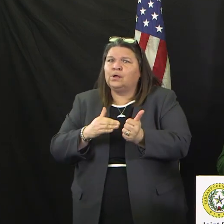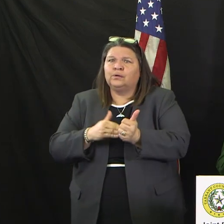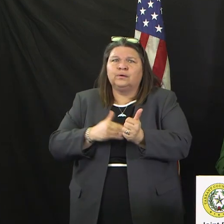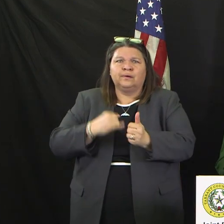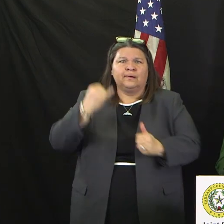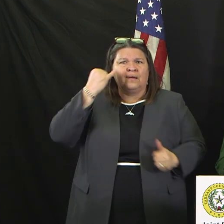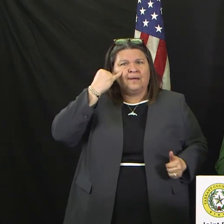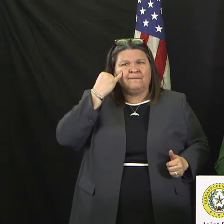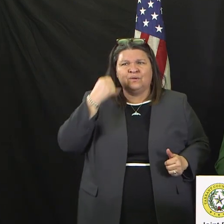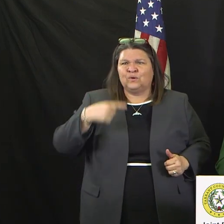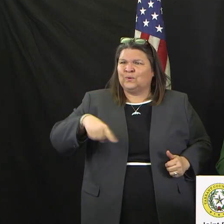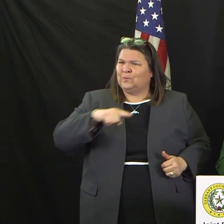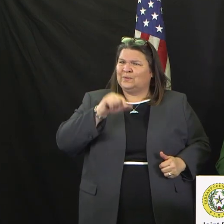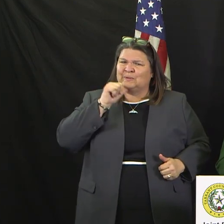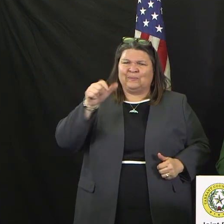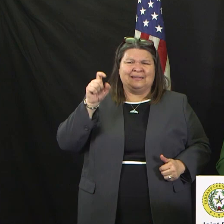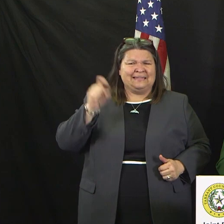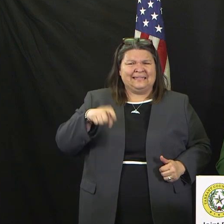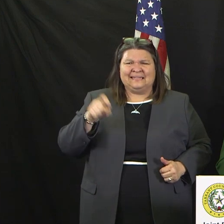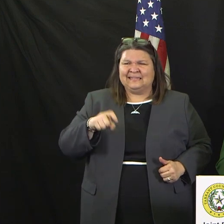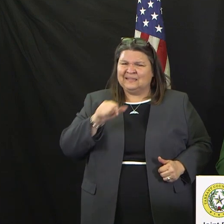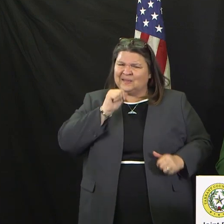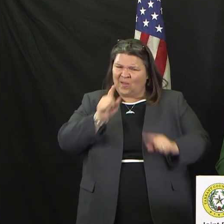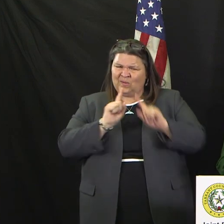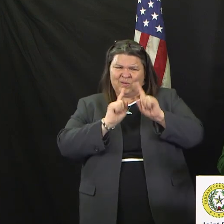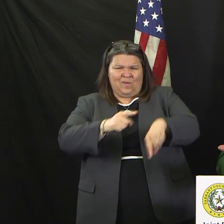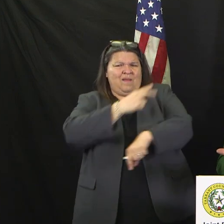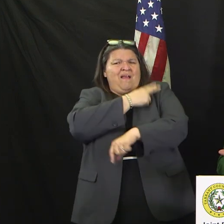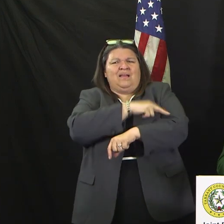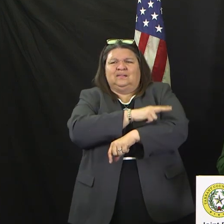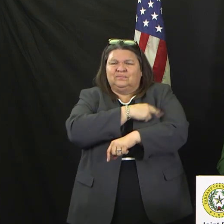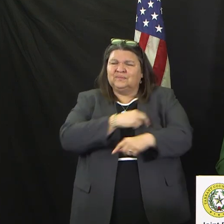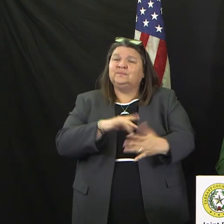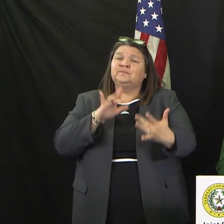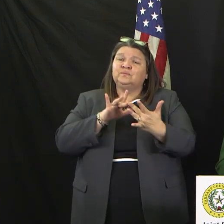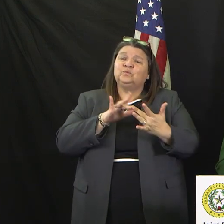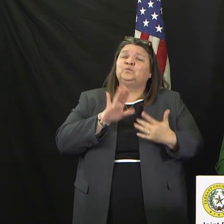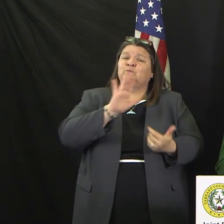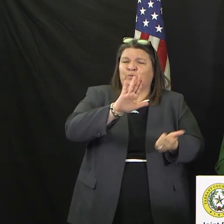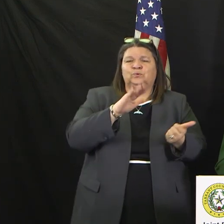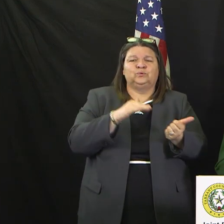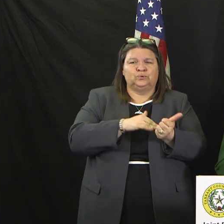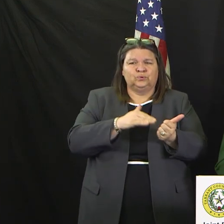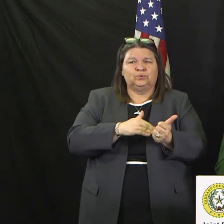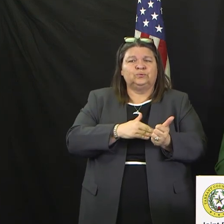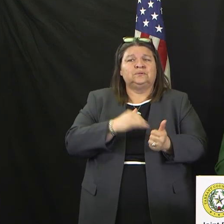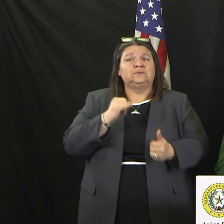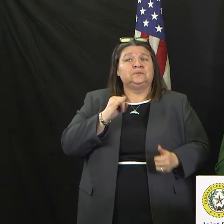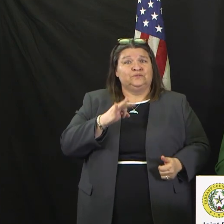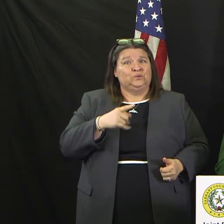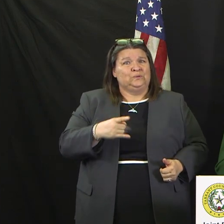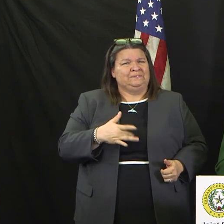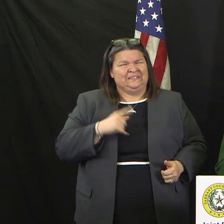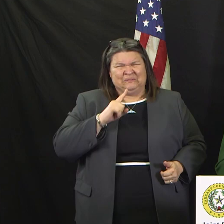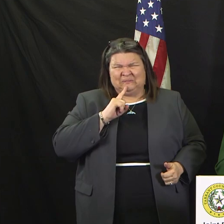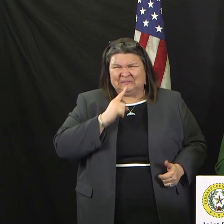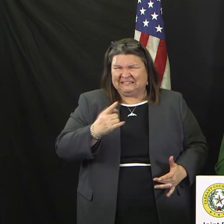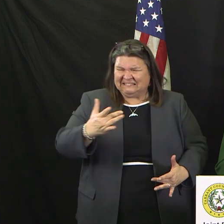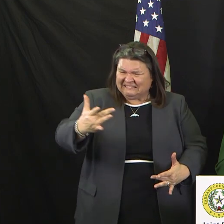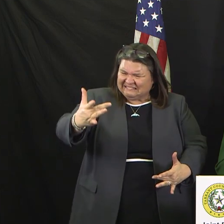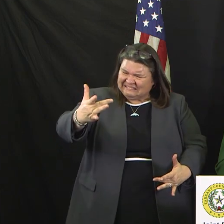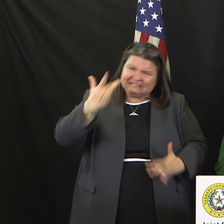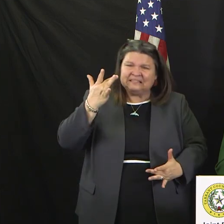feeling sick, make sure you contact medical personnel. Thanks for watching us tonight. We'll be back tomorrow at 6.